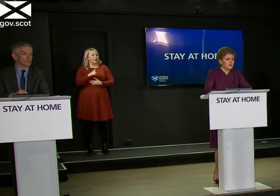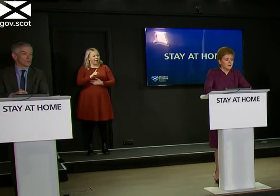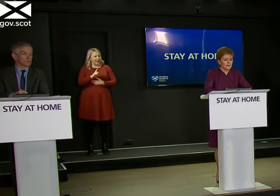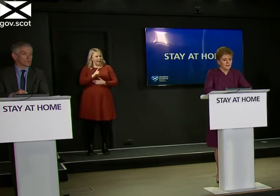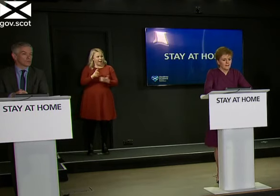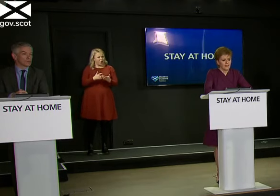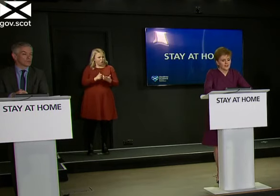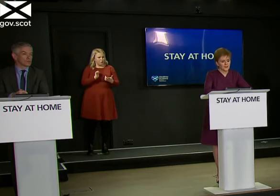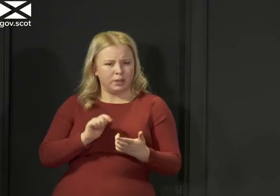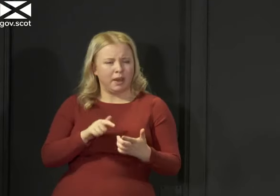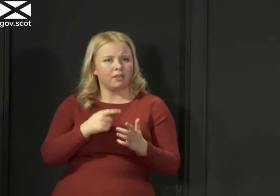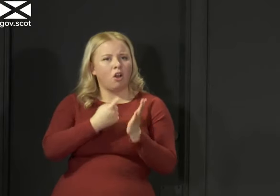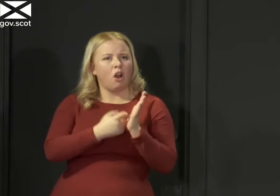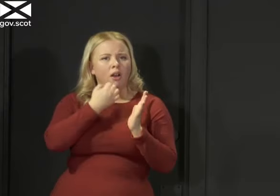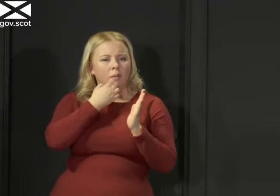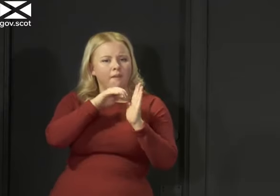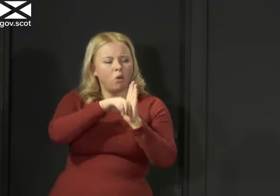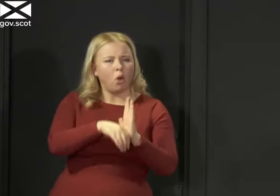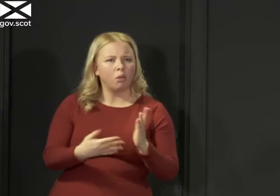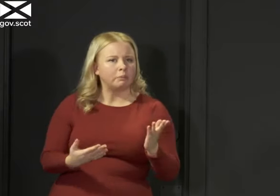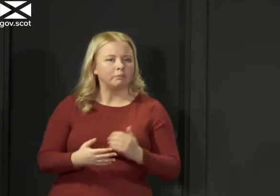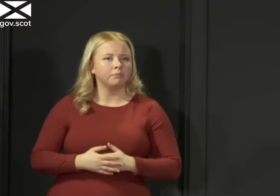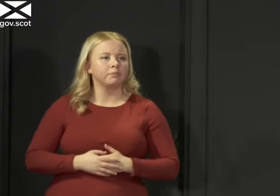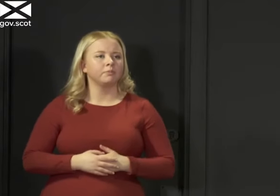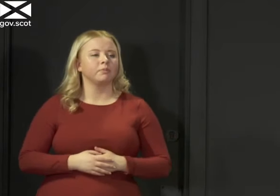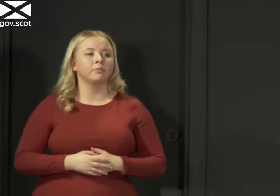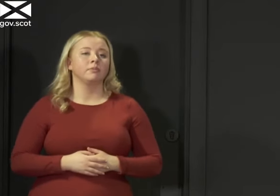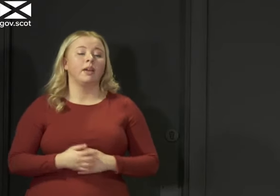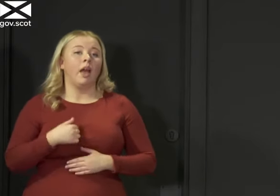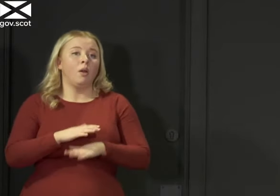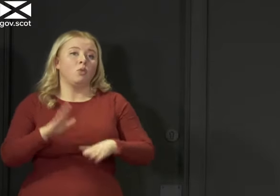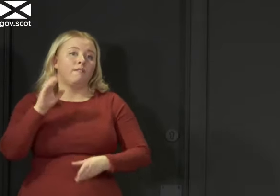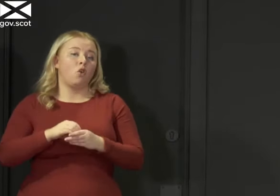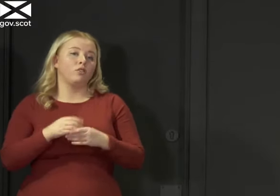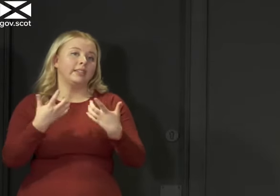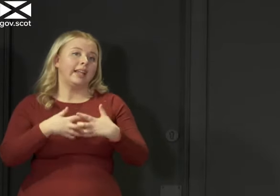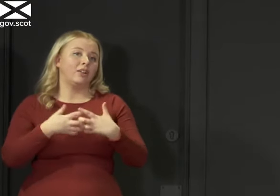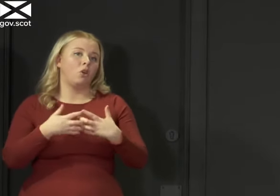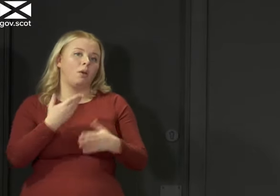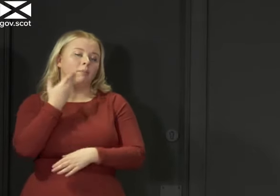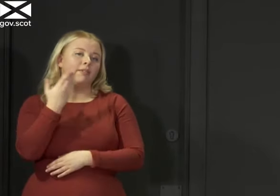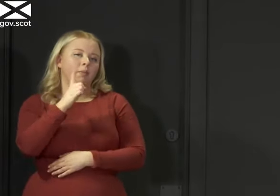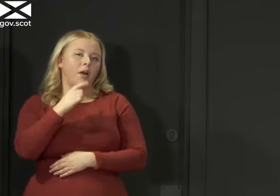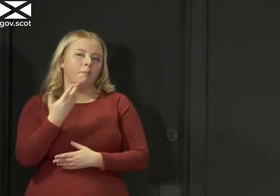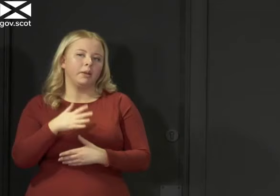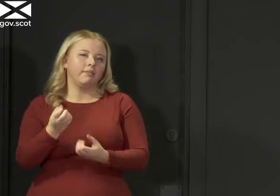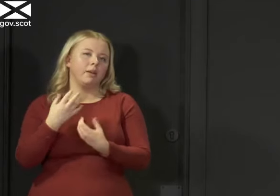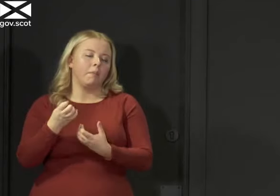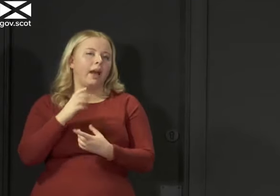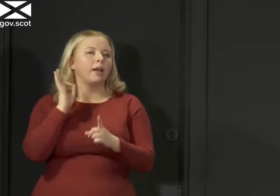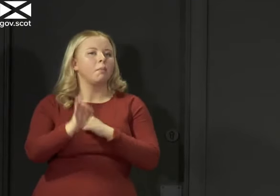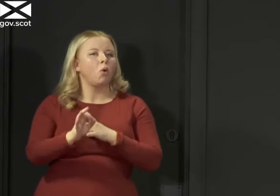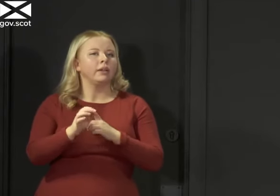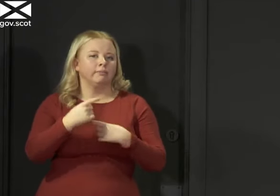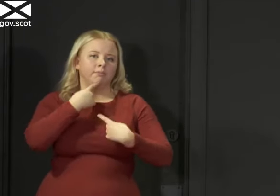What needs to happen? I think what, and obviously I wasn't at that technical briefing, but I've had some feedback from it. I think the point that was being made